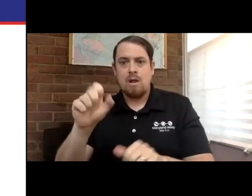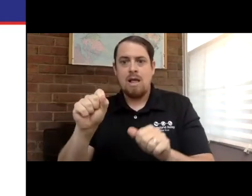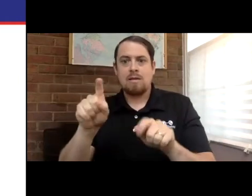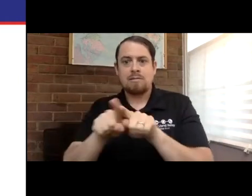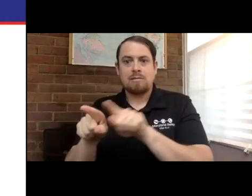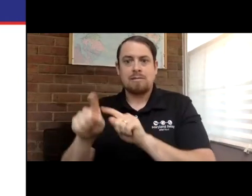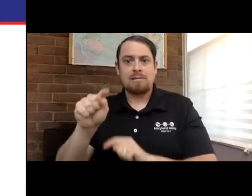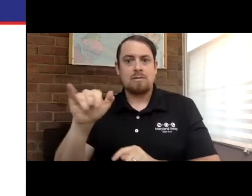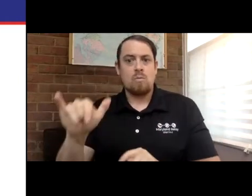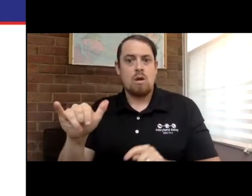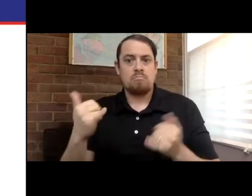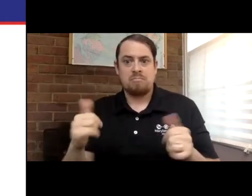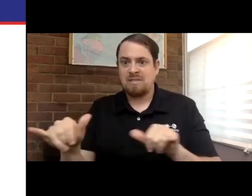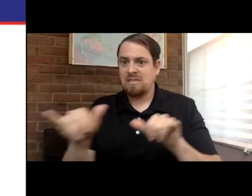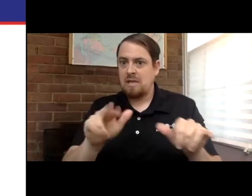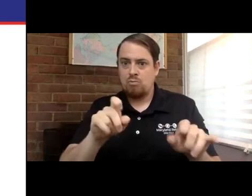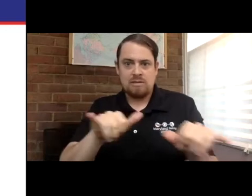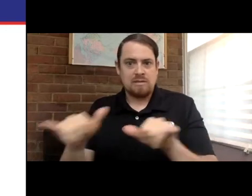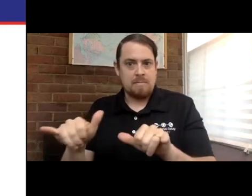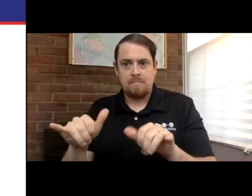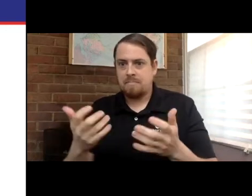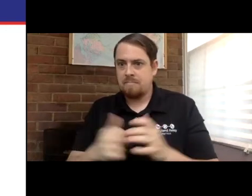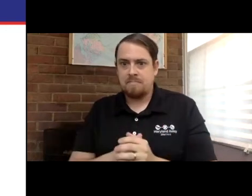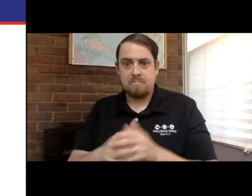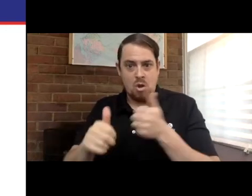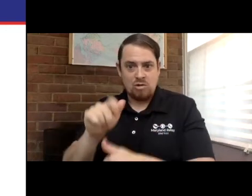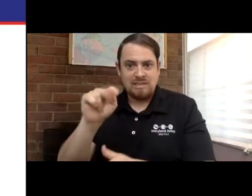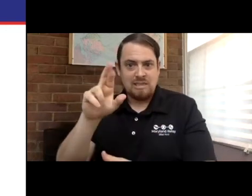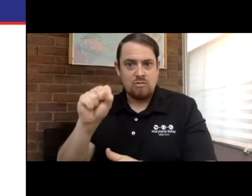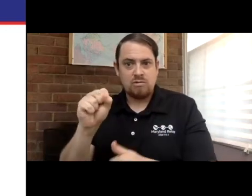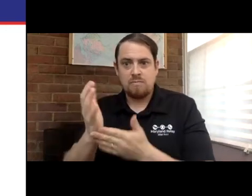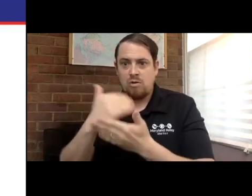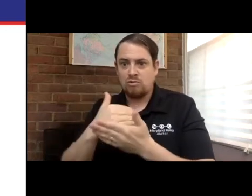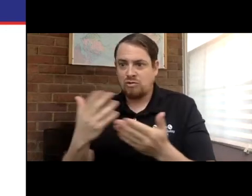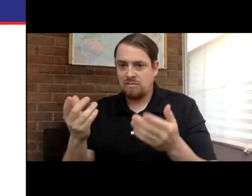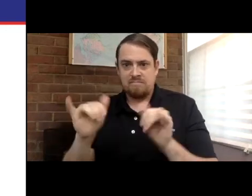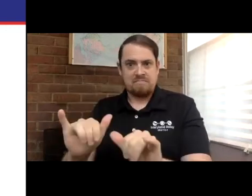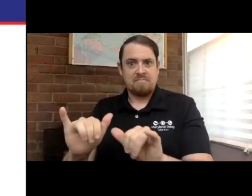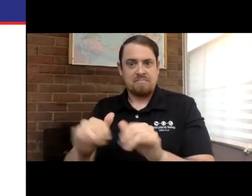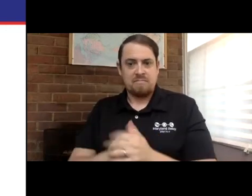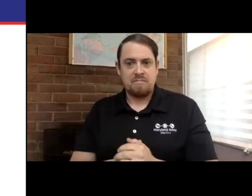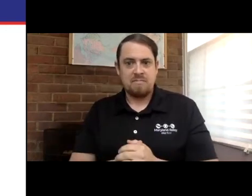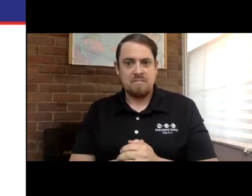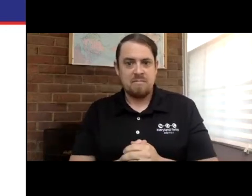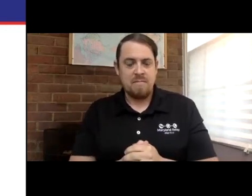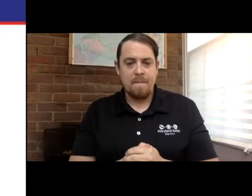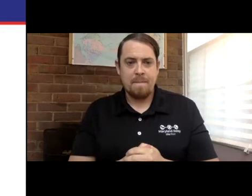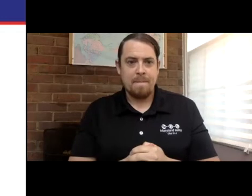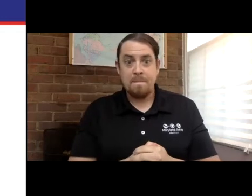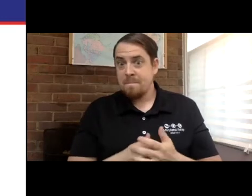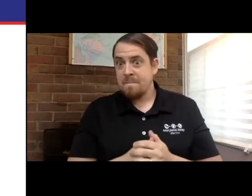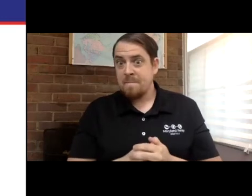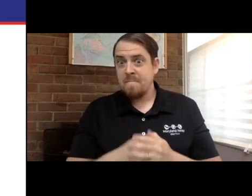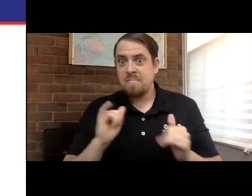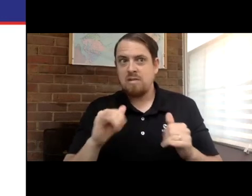Our price point is exactly as the same as the cost per minute for the traditional TTY services. Okay, it's within our TRS budget.